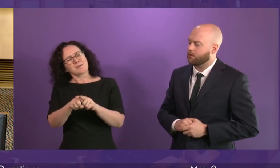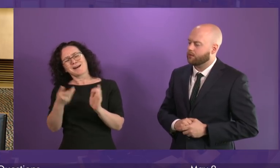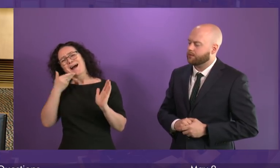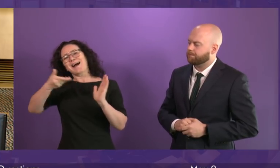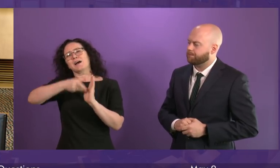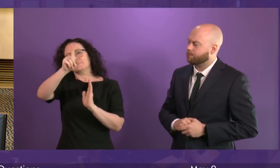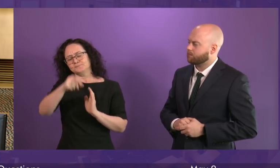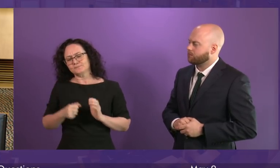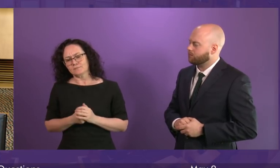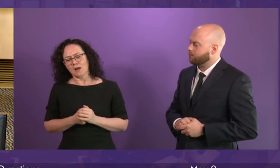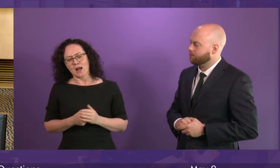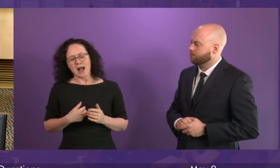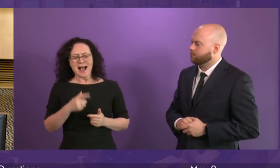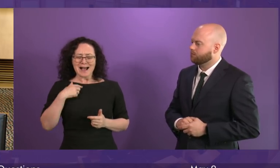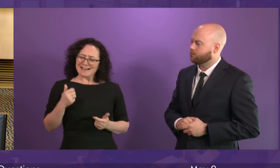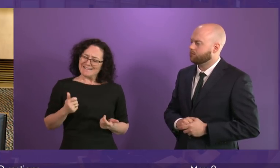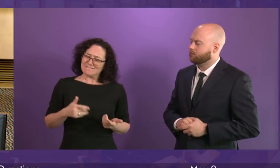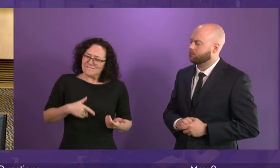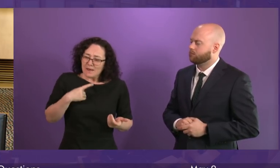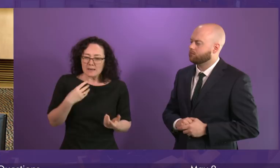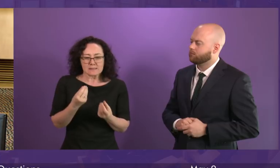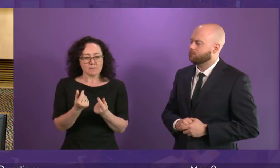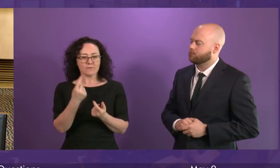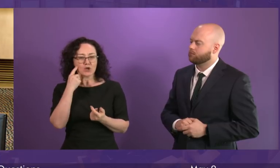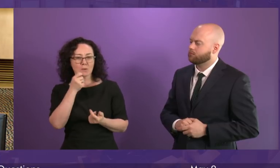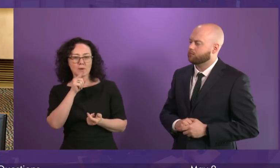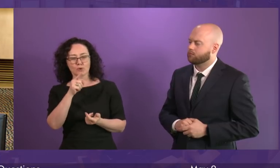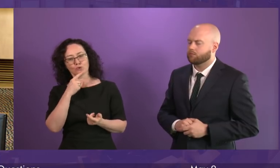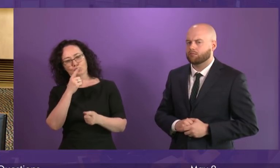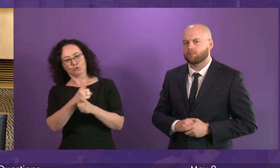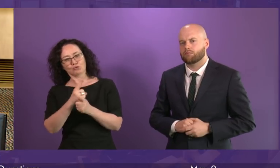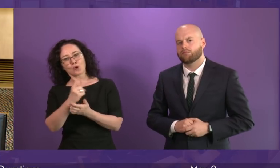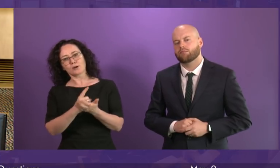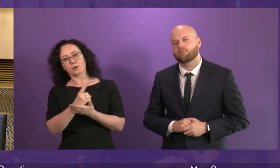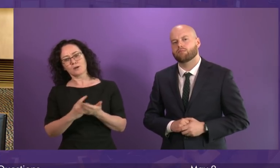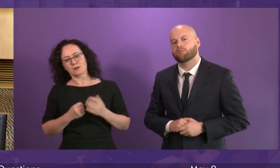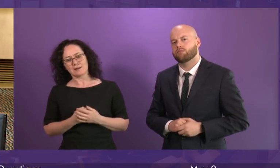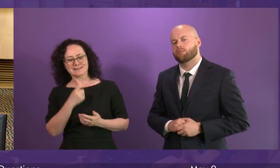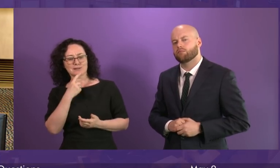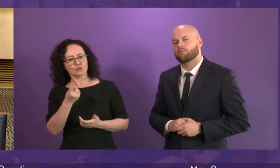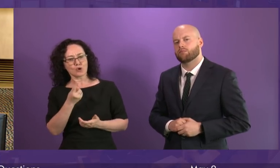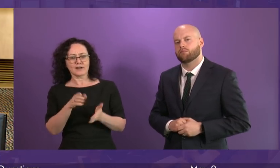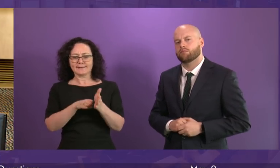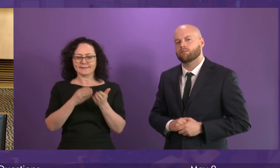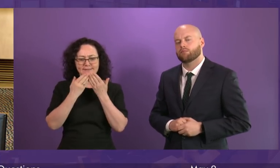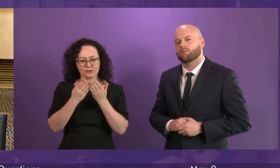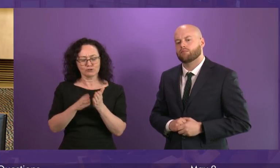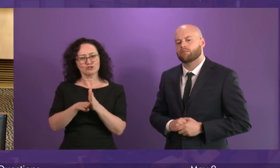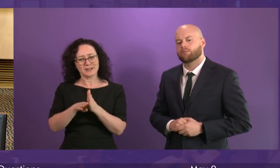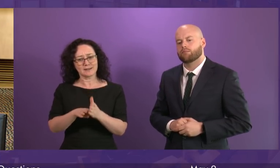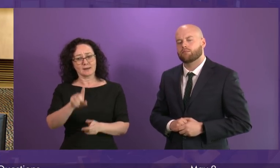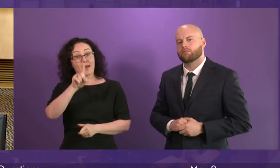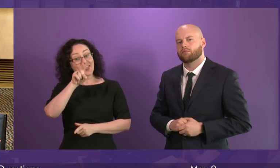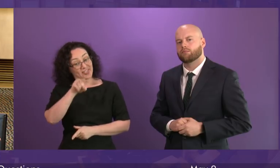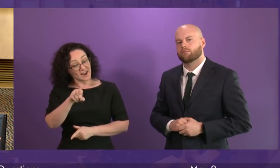a lot of the young people that Ruth Davidson has just cited there has not been in study or training are actually young people that are in work.